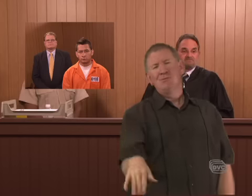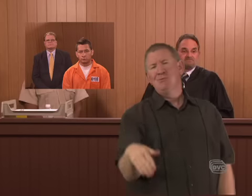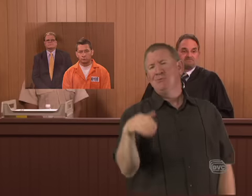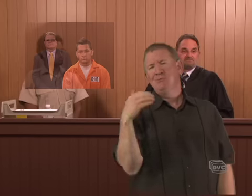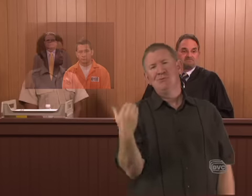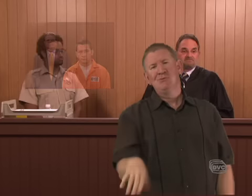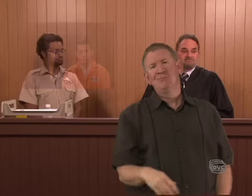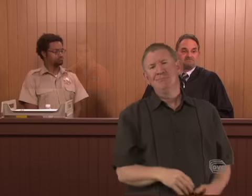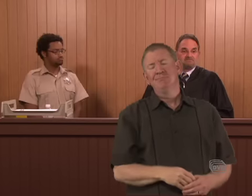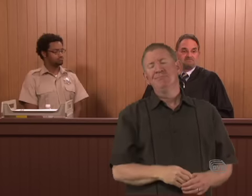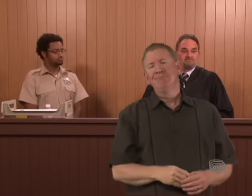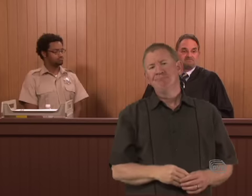That's wonderful.